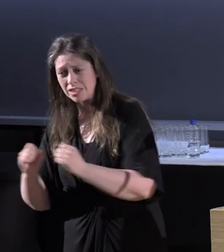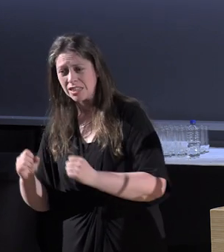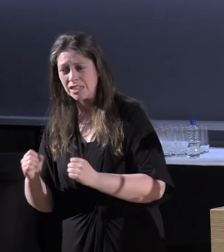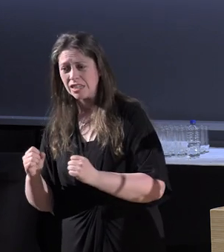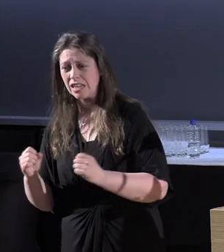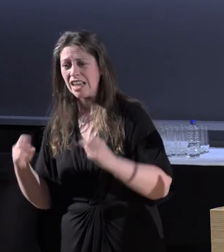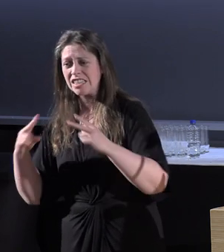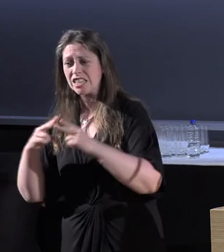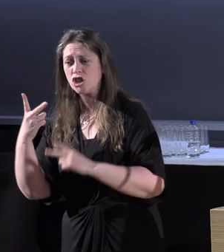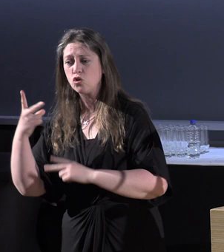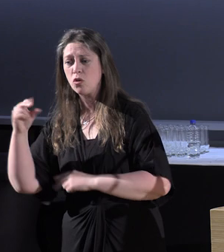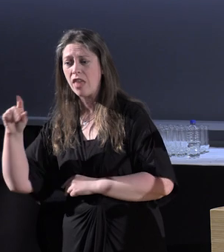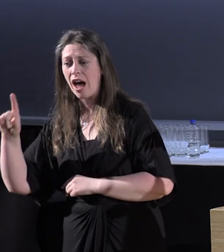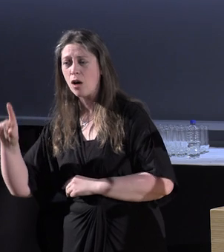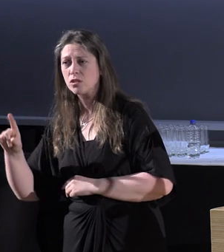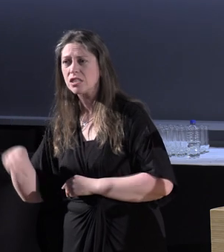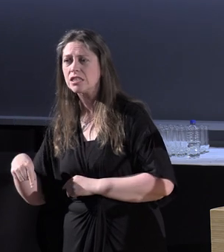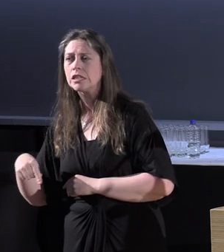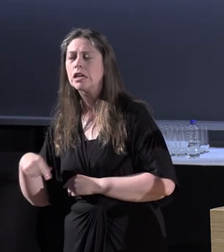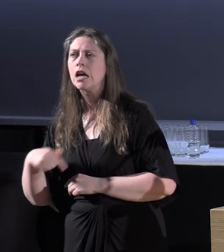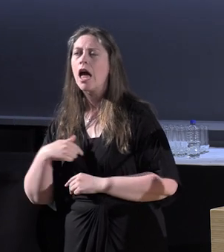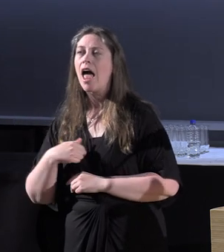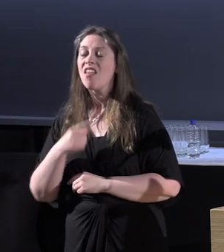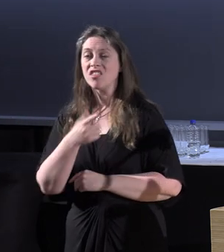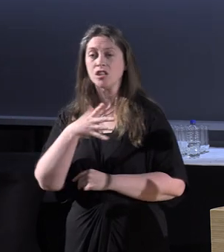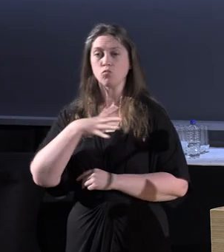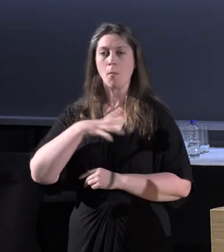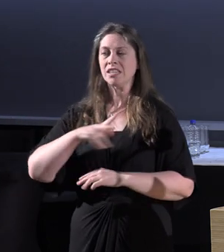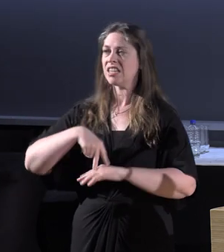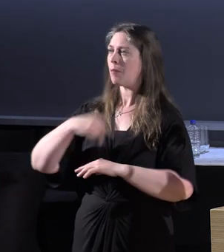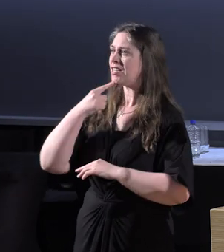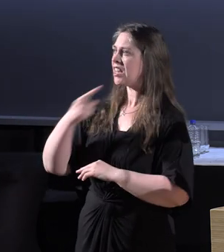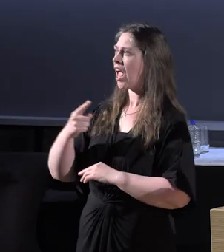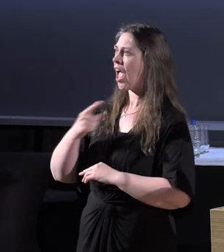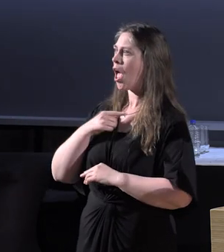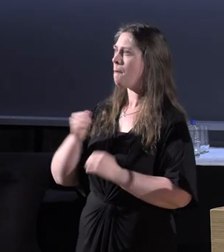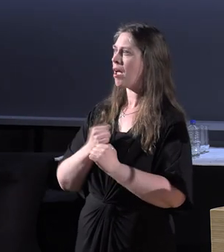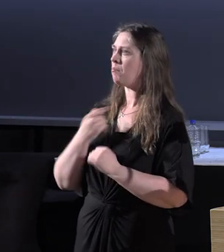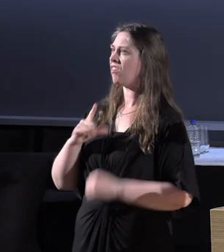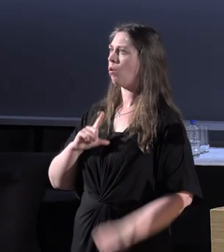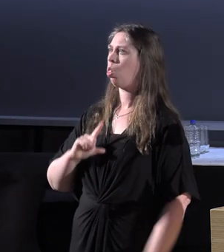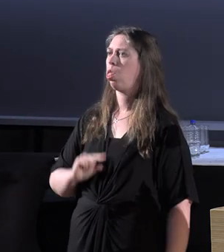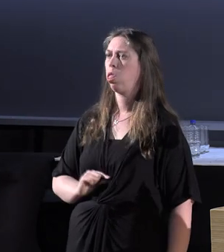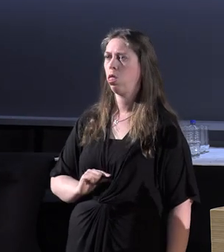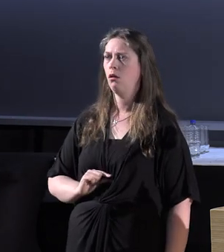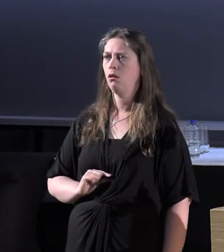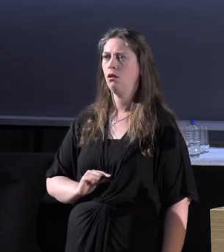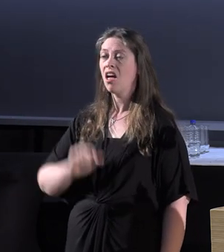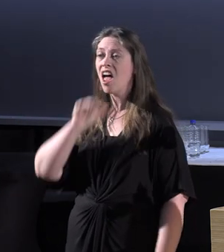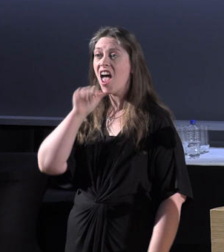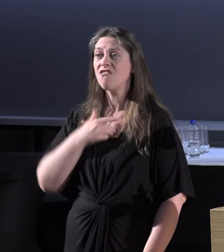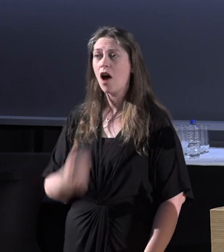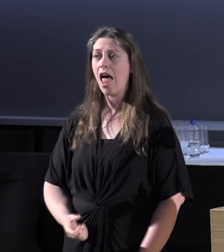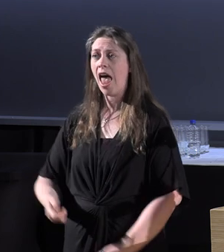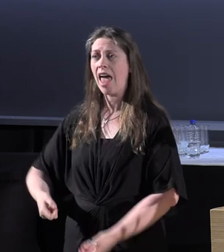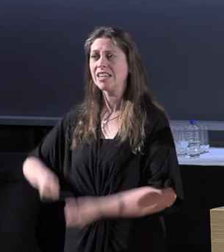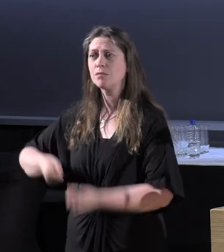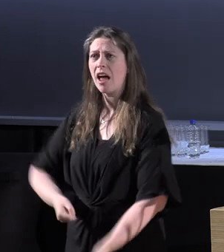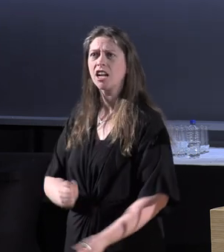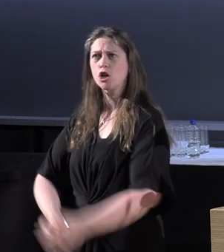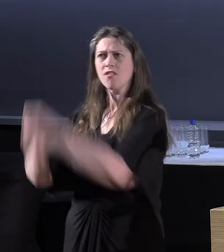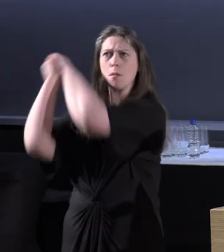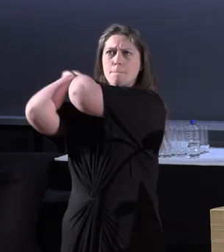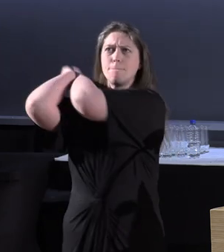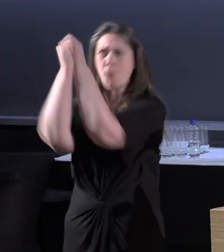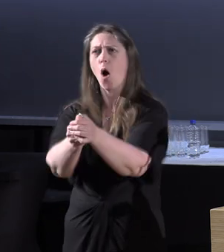And this woman has just belittled everything I stand for. If I'd had a spade, I wasn't sure whether I'd hit her over